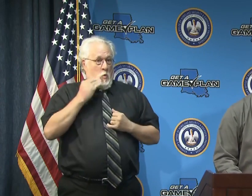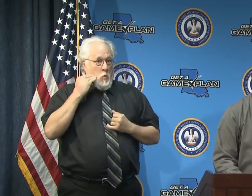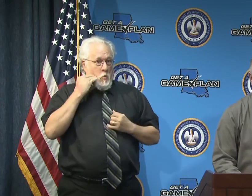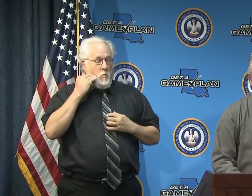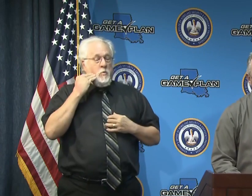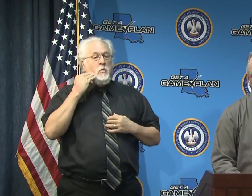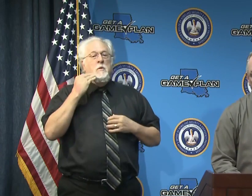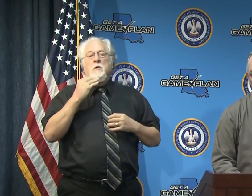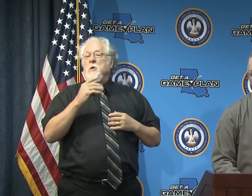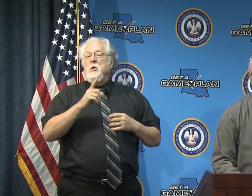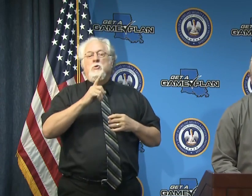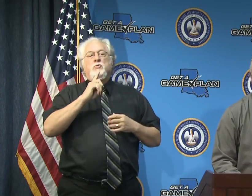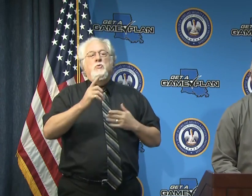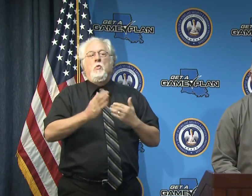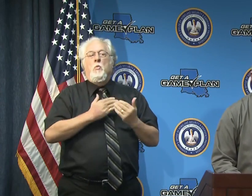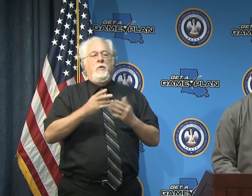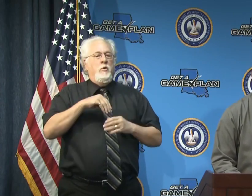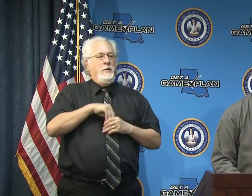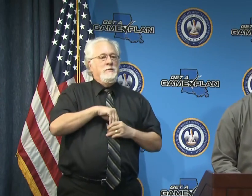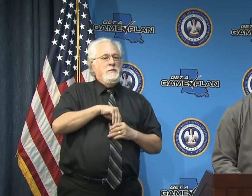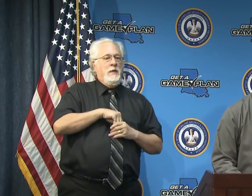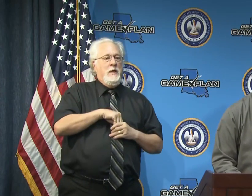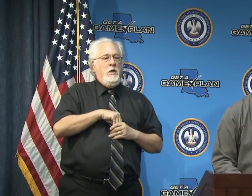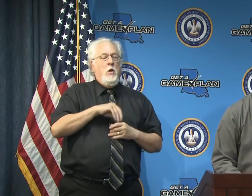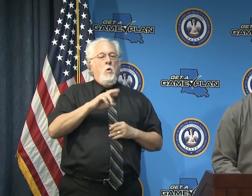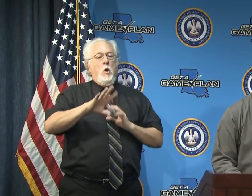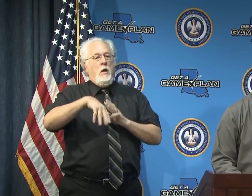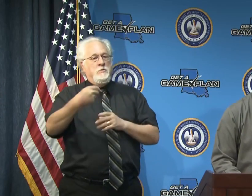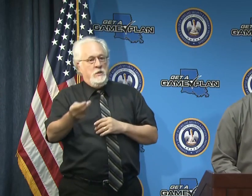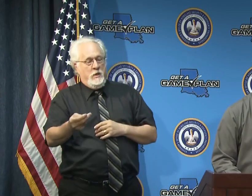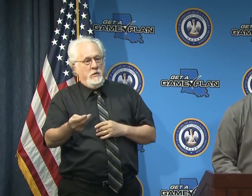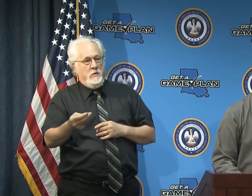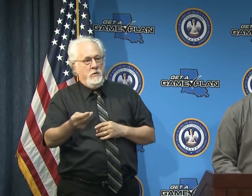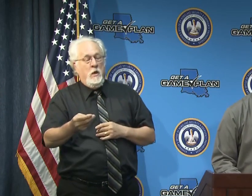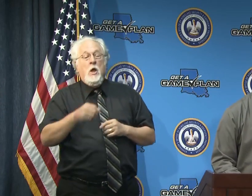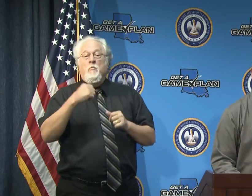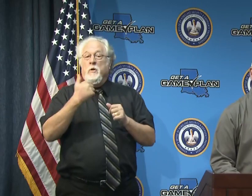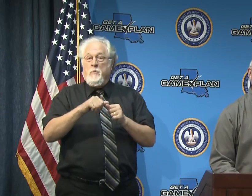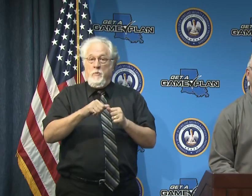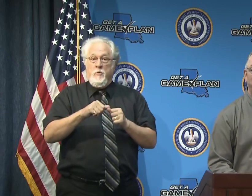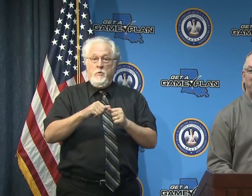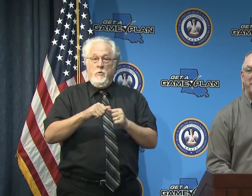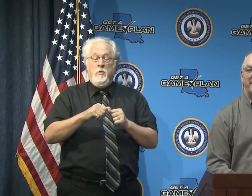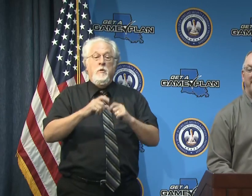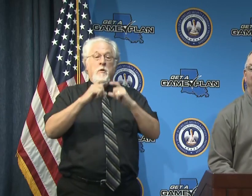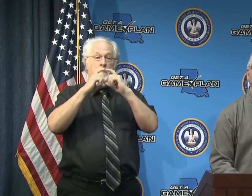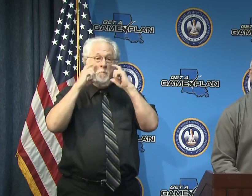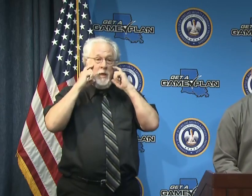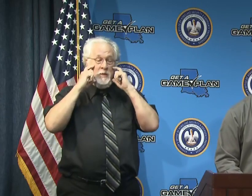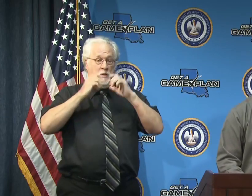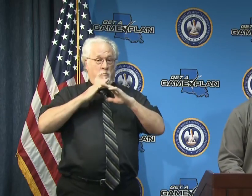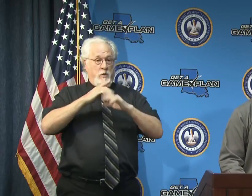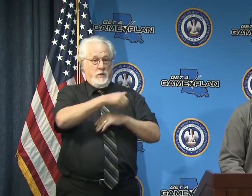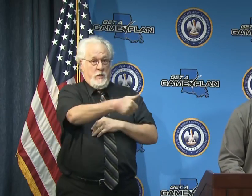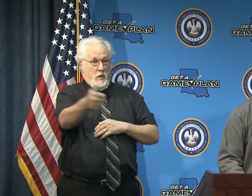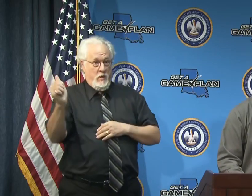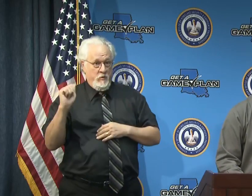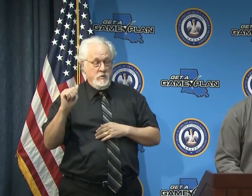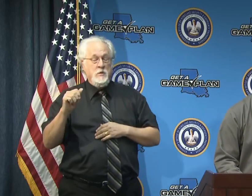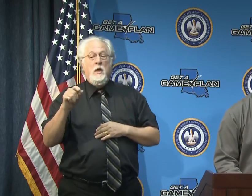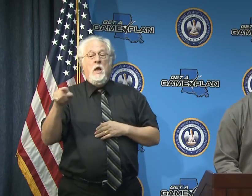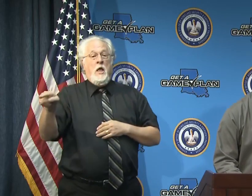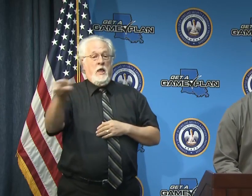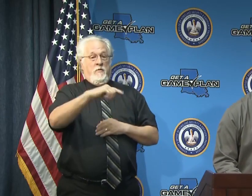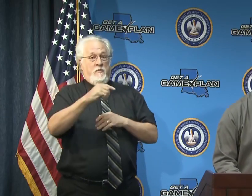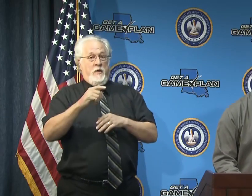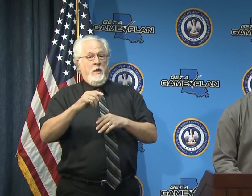and that's true whether you're inside or outside remember when you wear a mask you're protecting others and when others wear